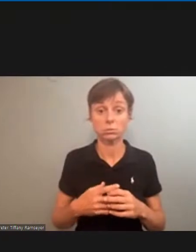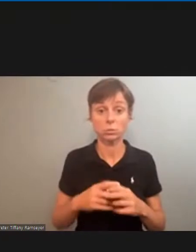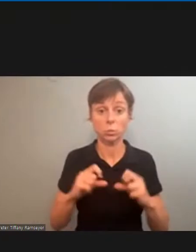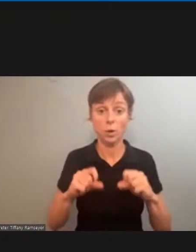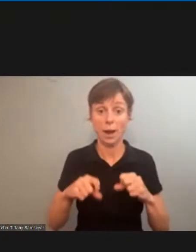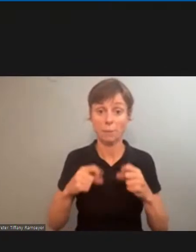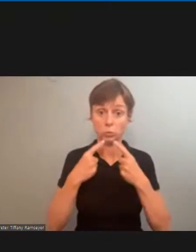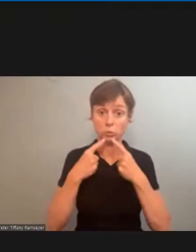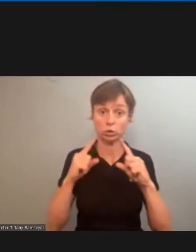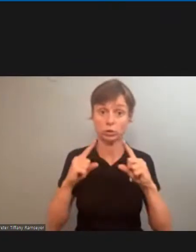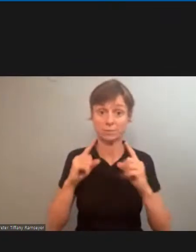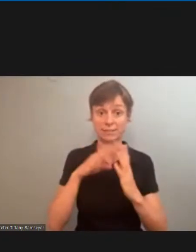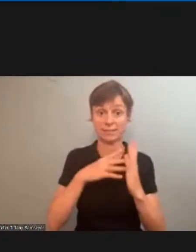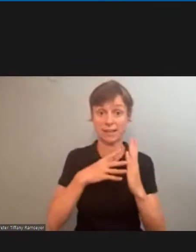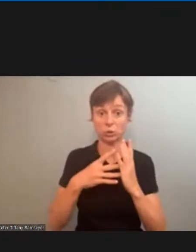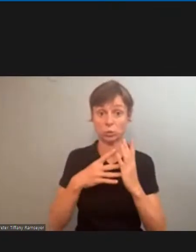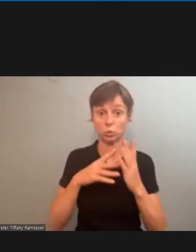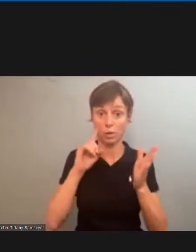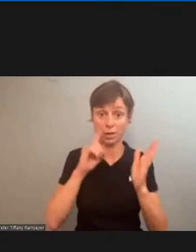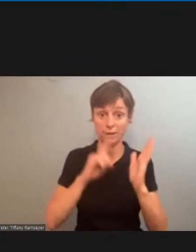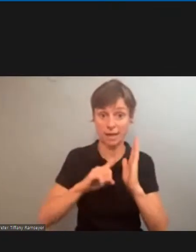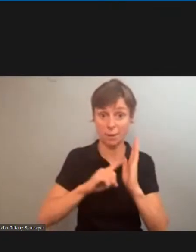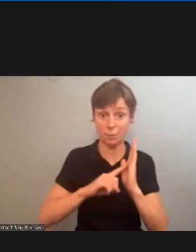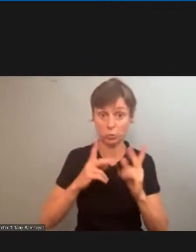the scheduled examiner position.